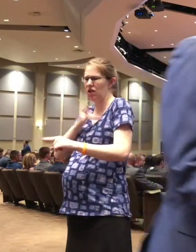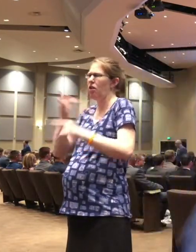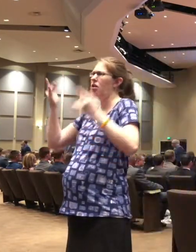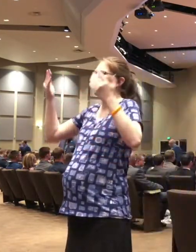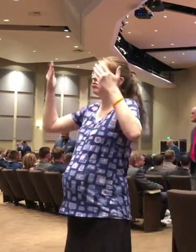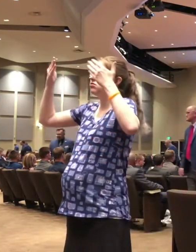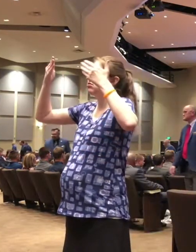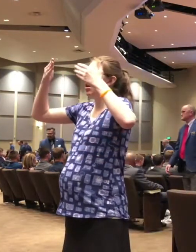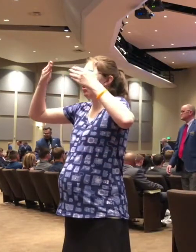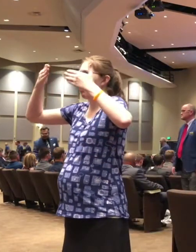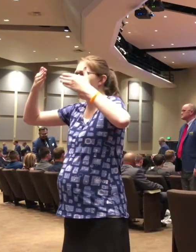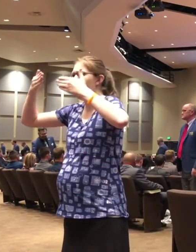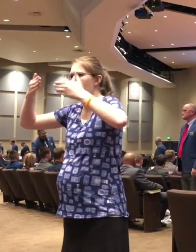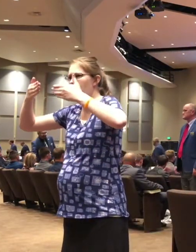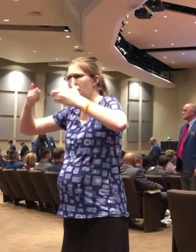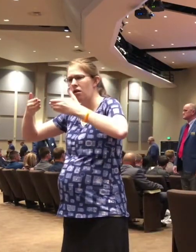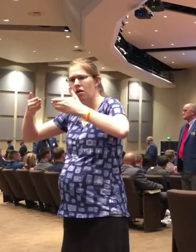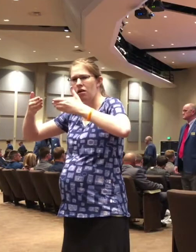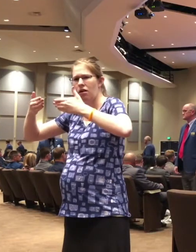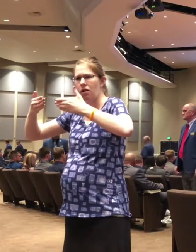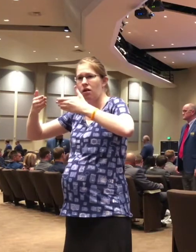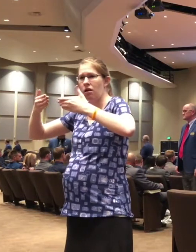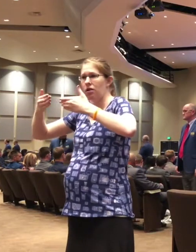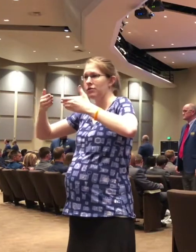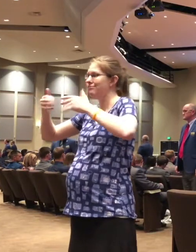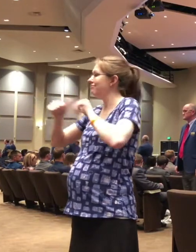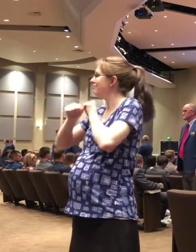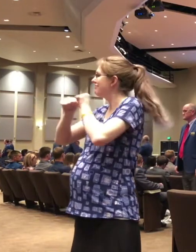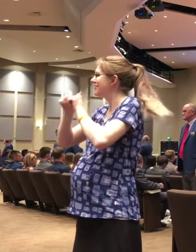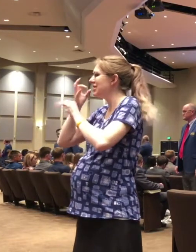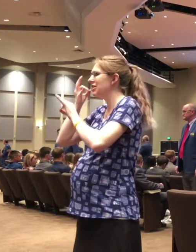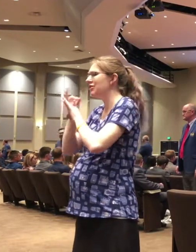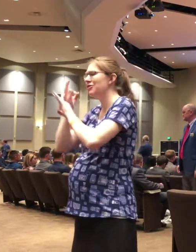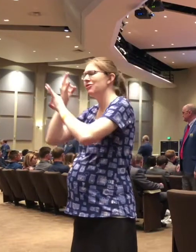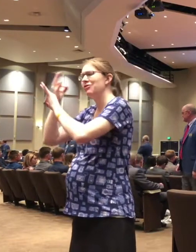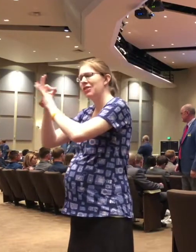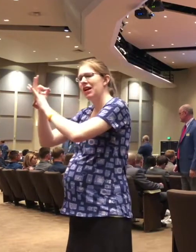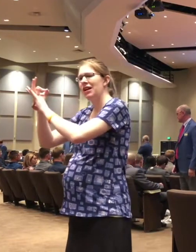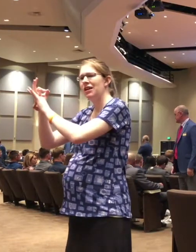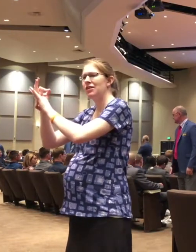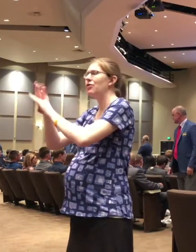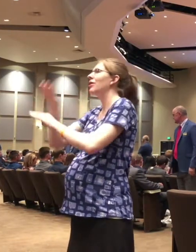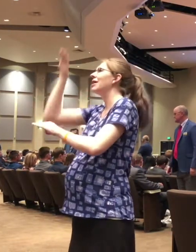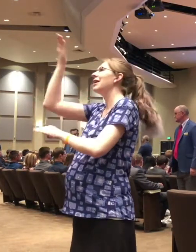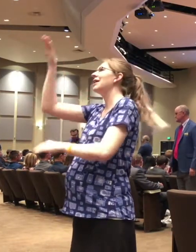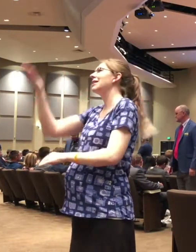Don't lose faith, for you're never alone.